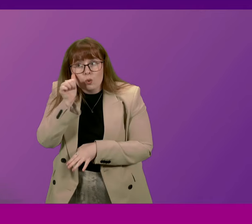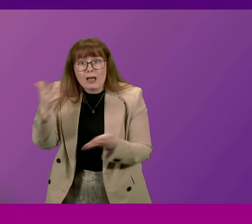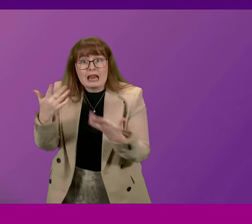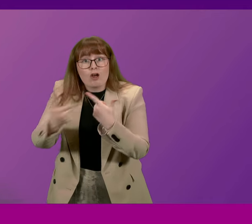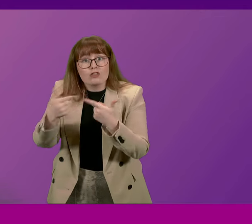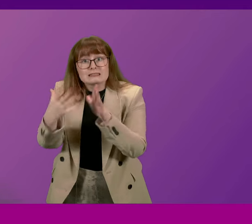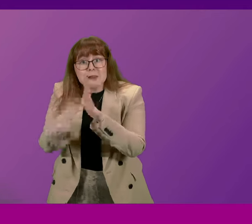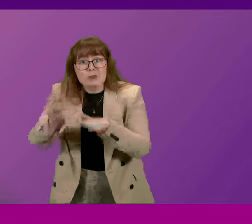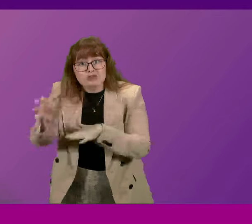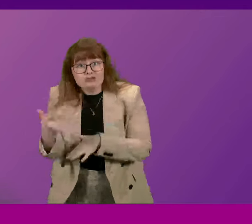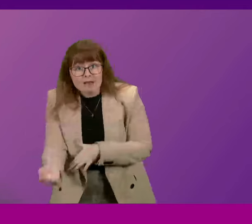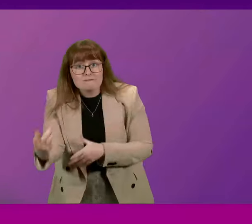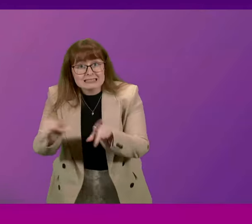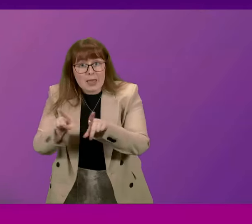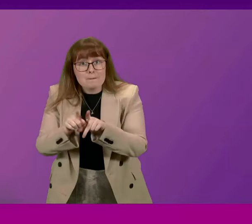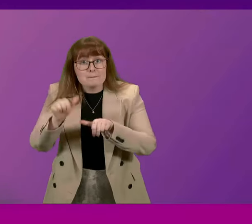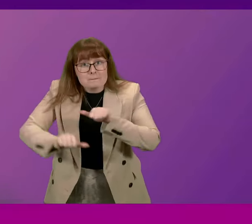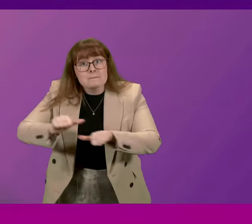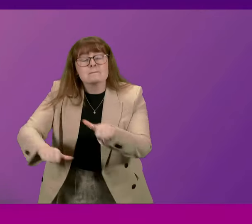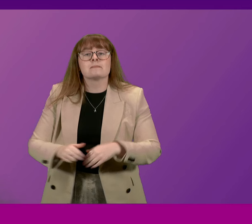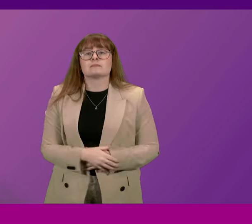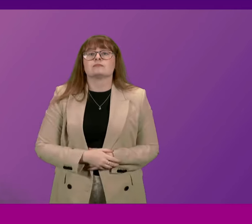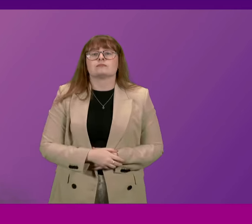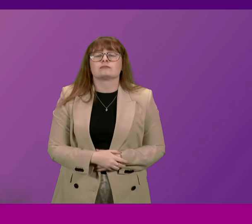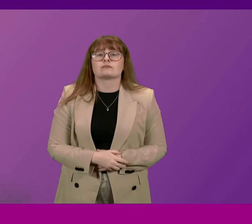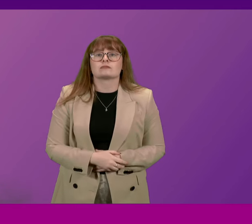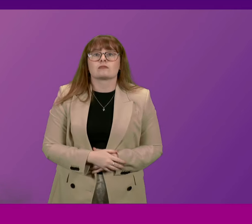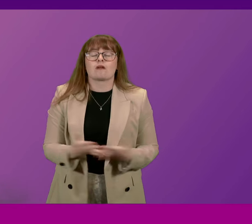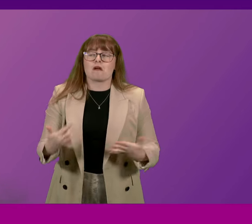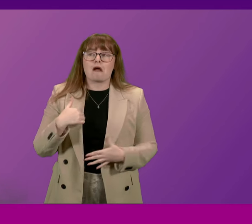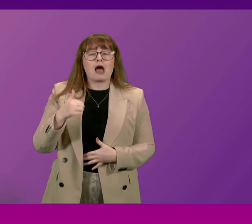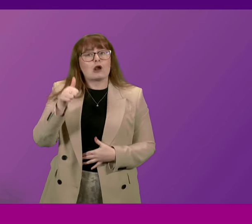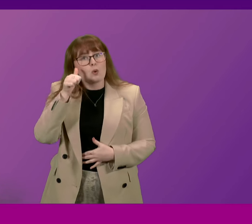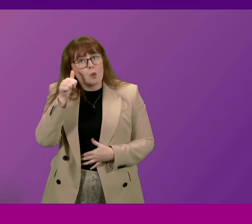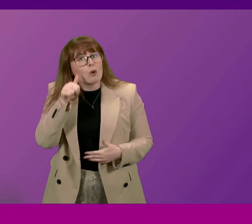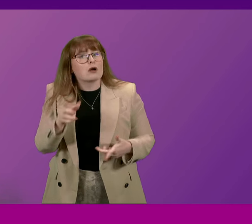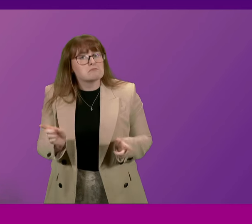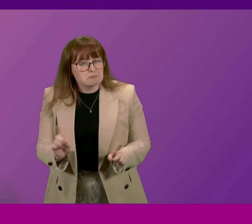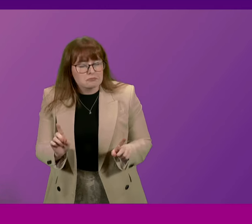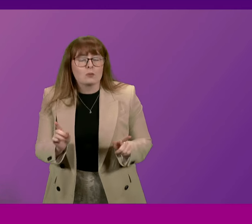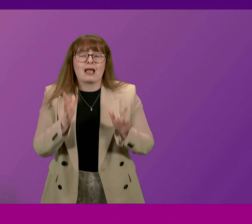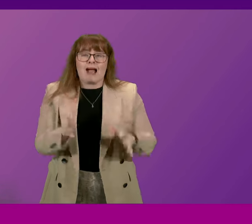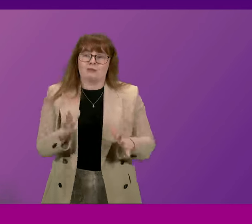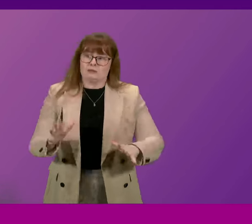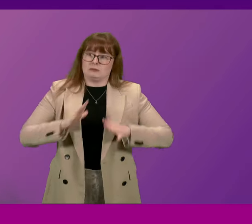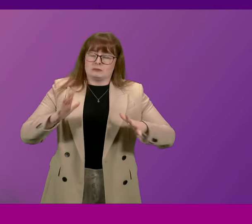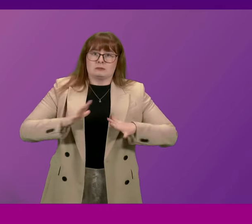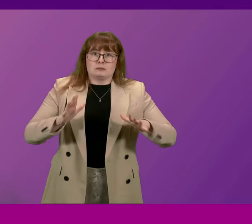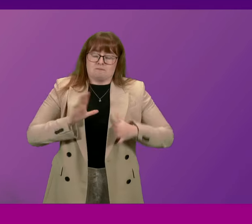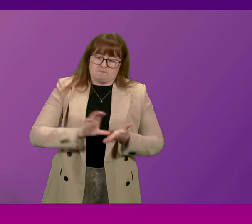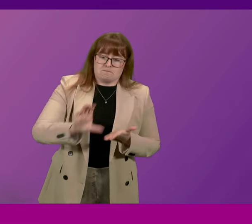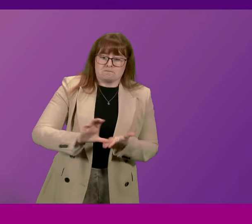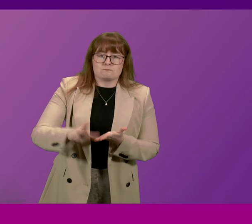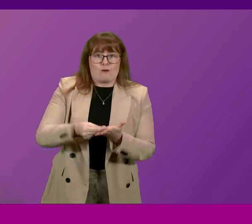examples? First Minister. What I know is that we have to be prepared to invest in